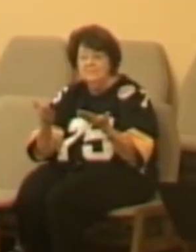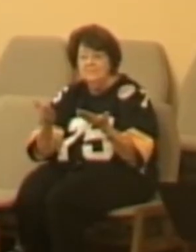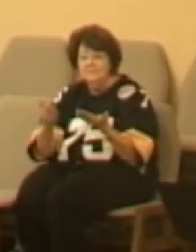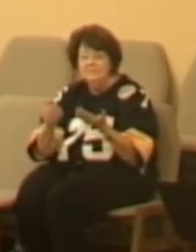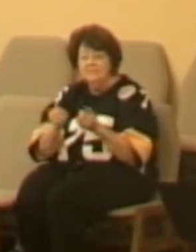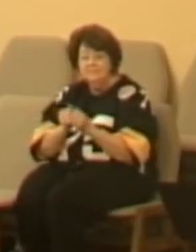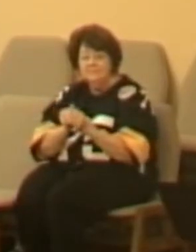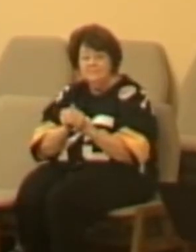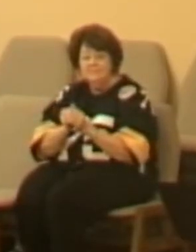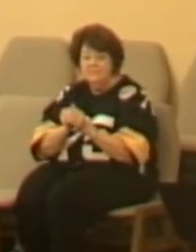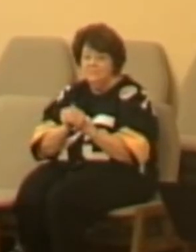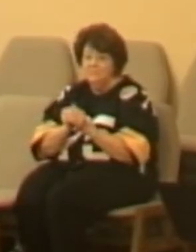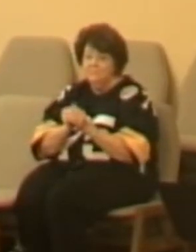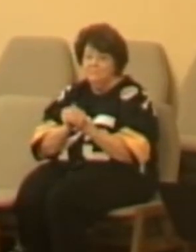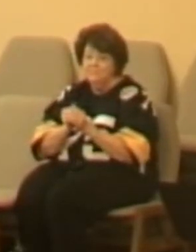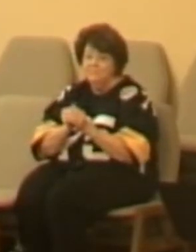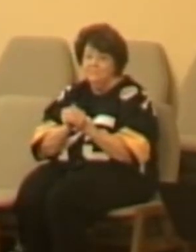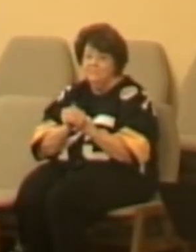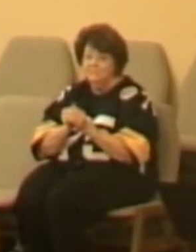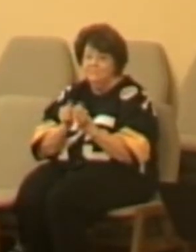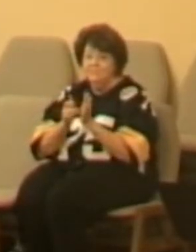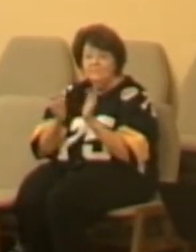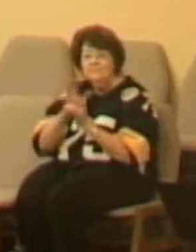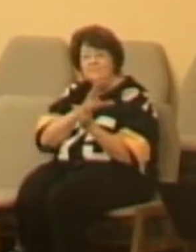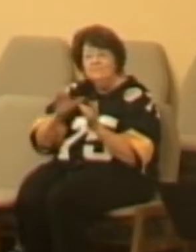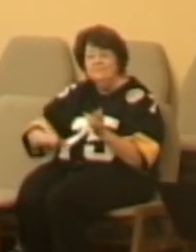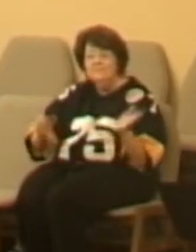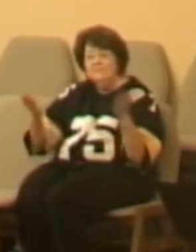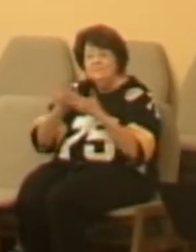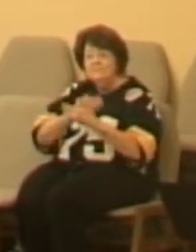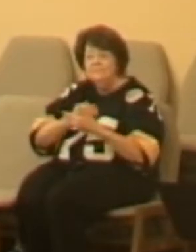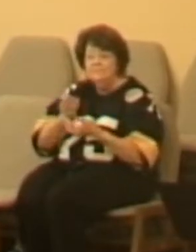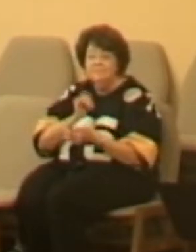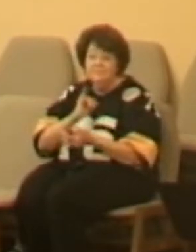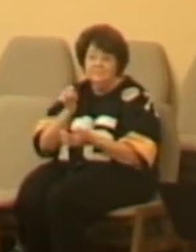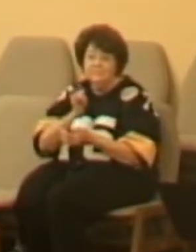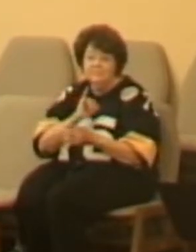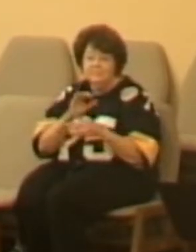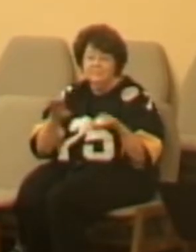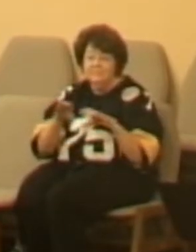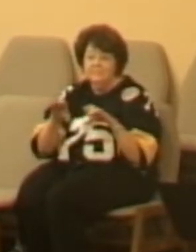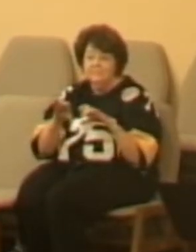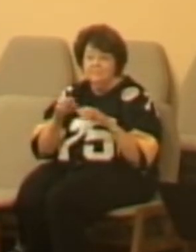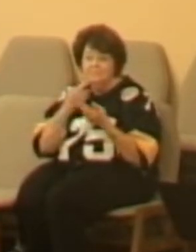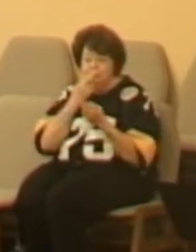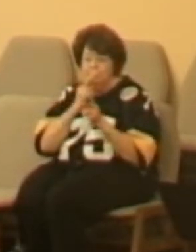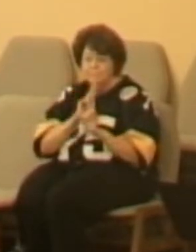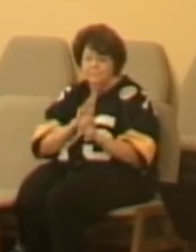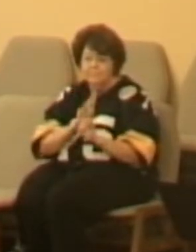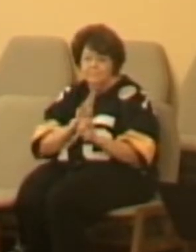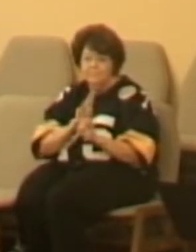And guess what Jesus Christ invites you and me to do in response to that?